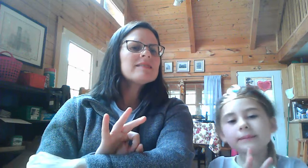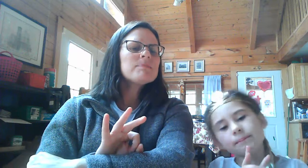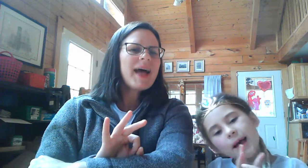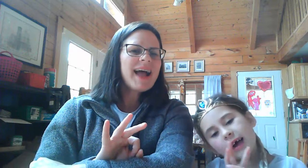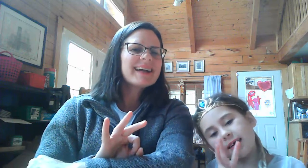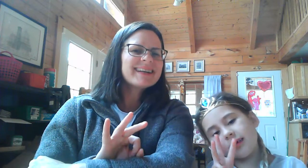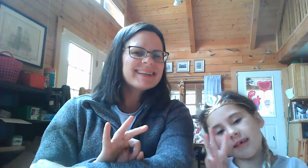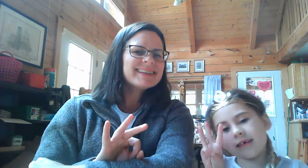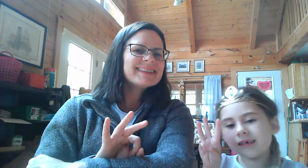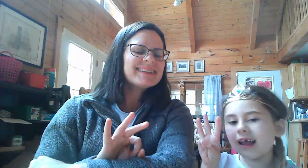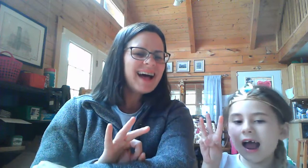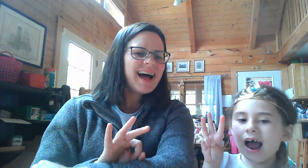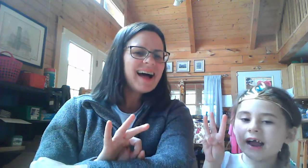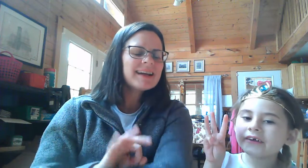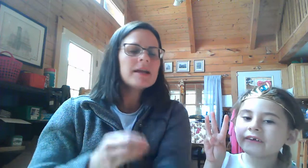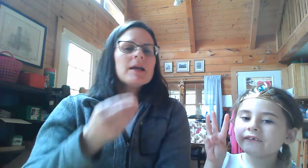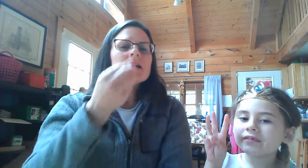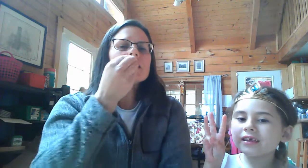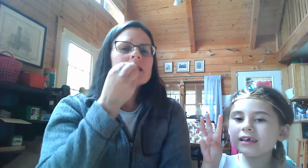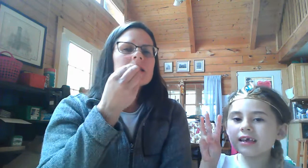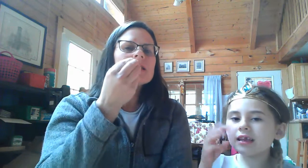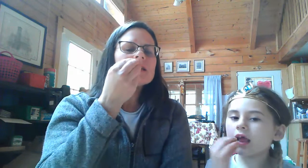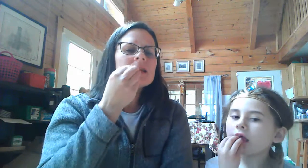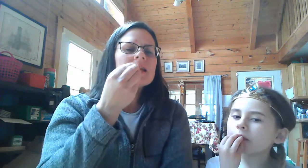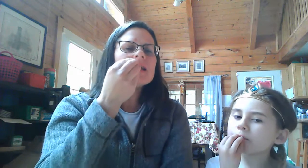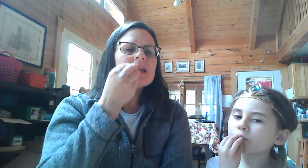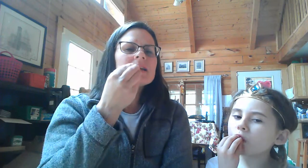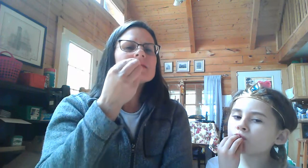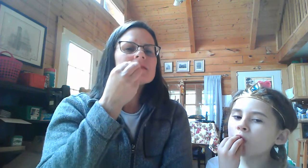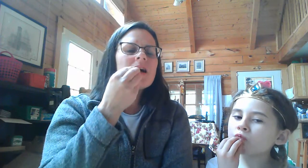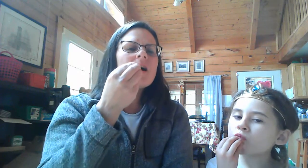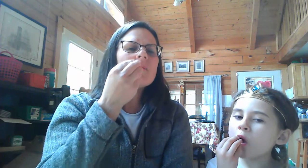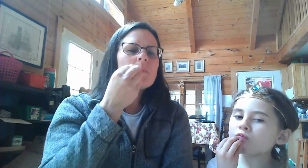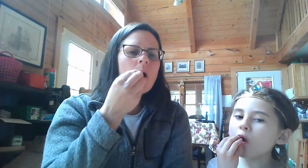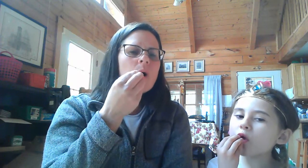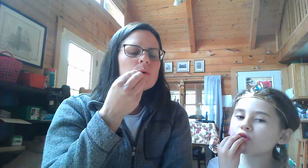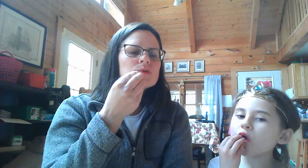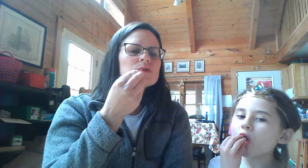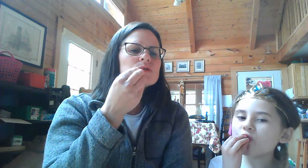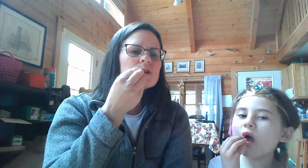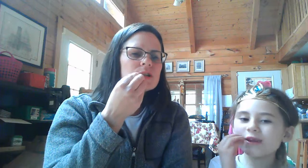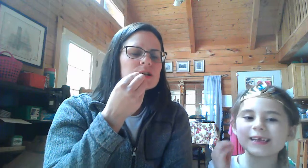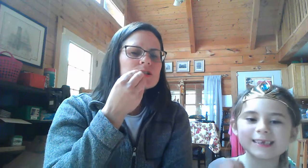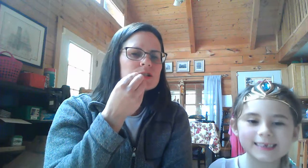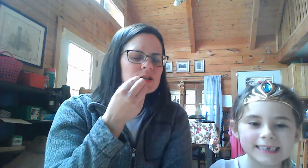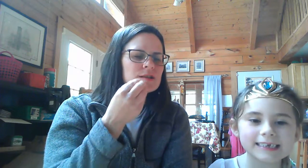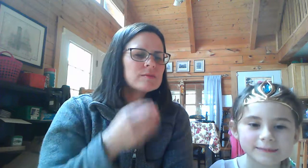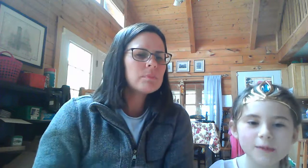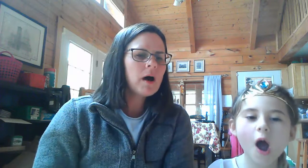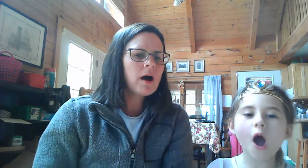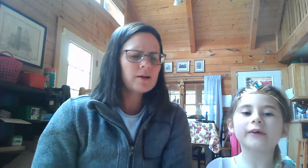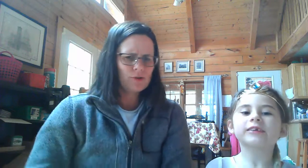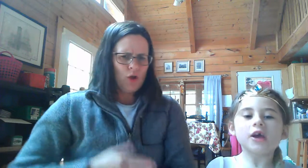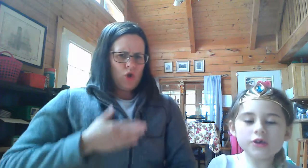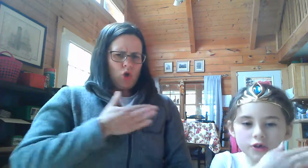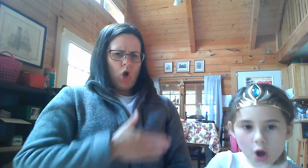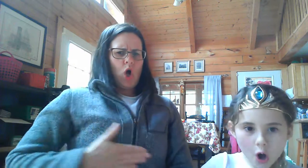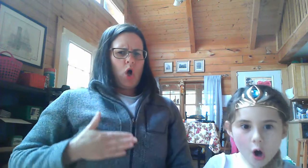speckled log eating some most delicious bugs. Yum,